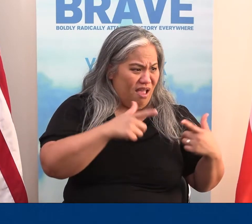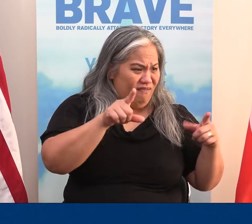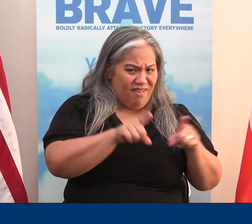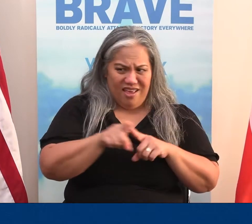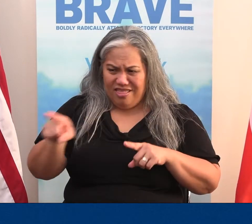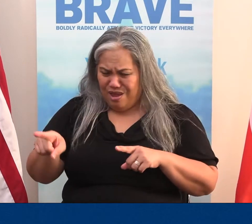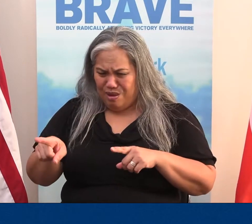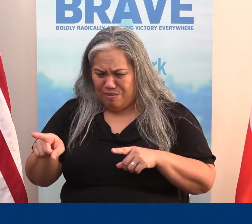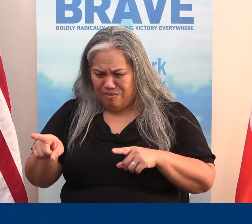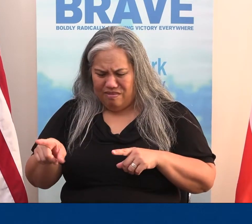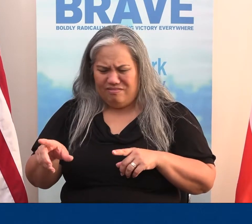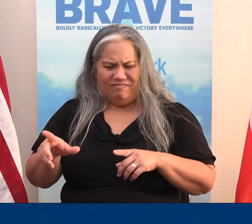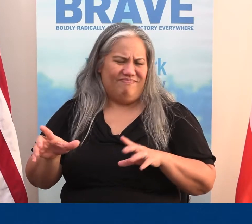So, they're not going to be saved, are they?